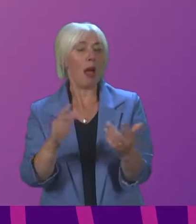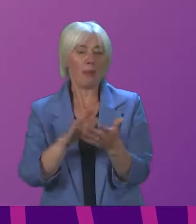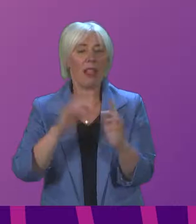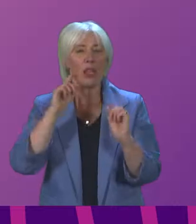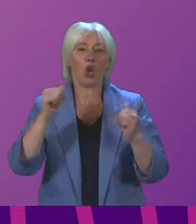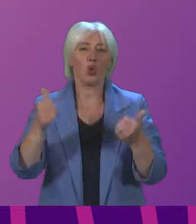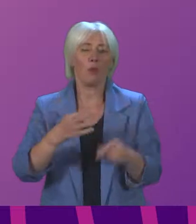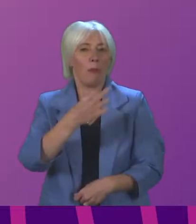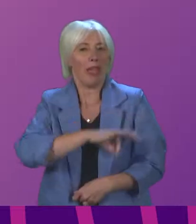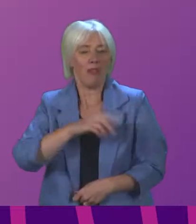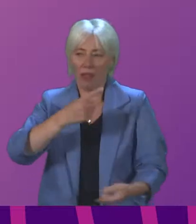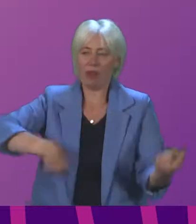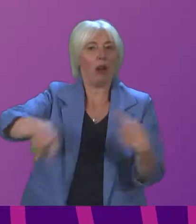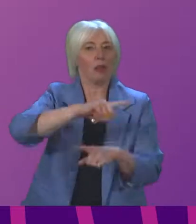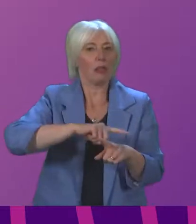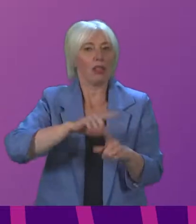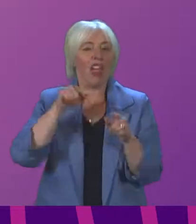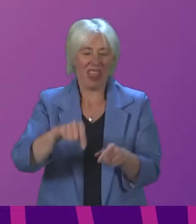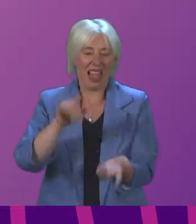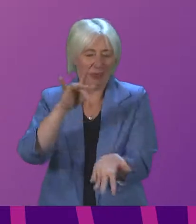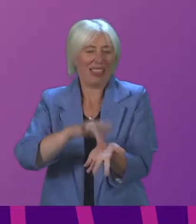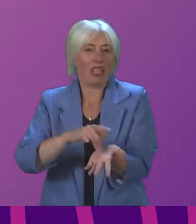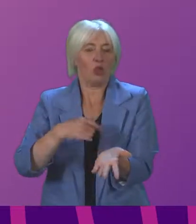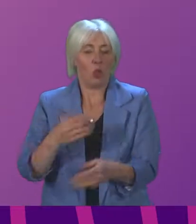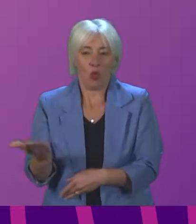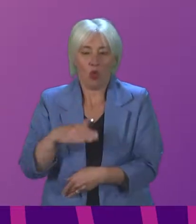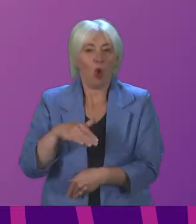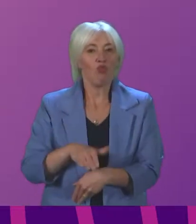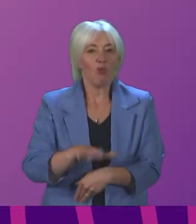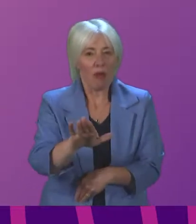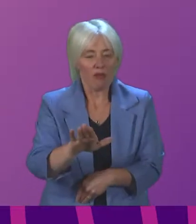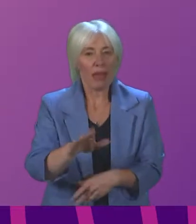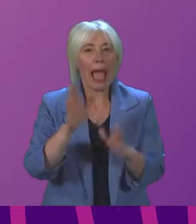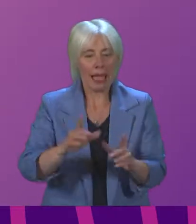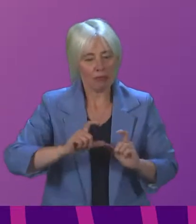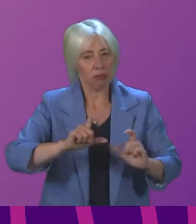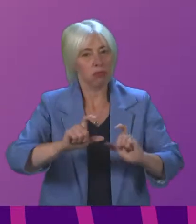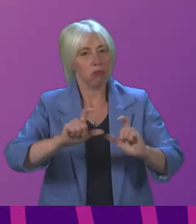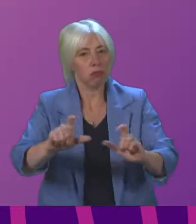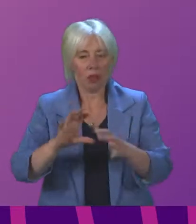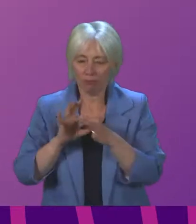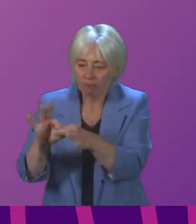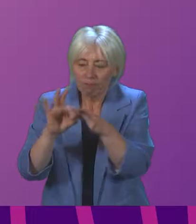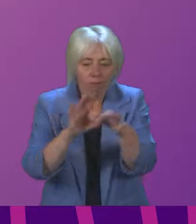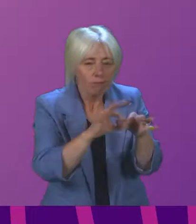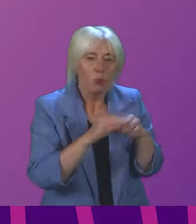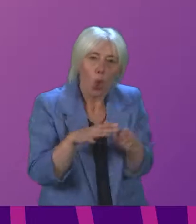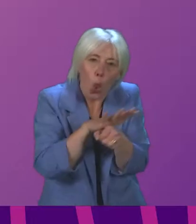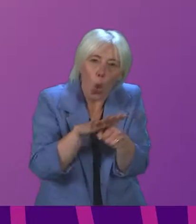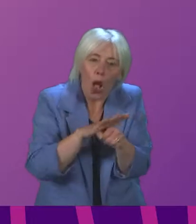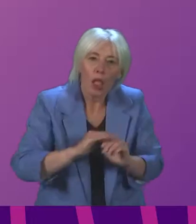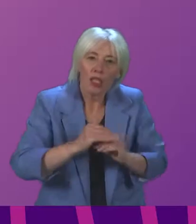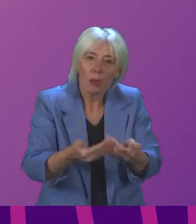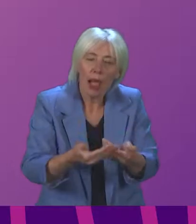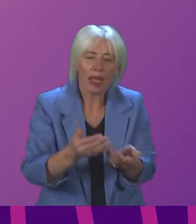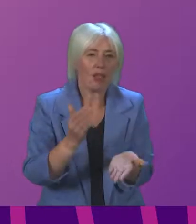sector. This needs to be at the heart of the COVID recovery now and continue to be the case. And creating relationships with local suppliers, especially in